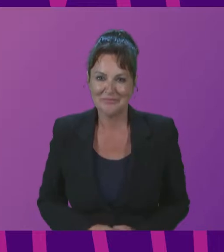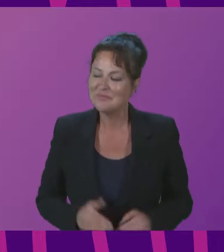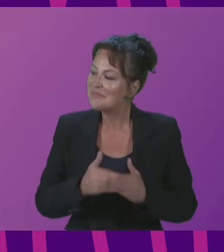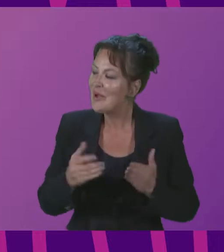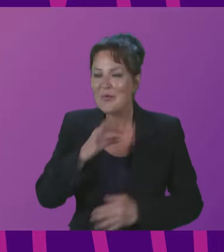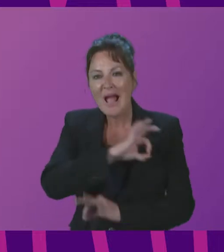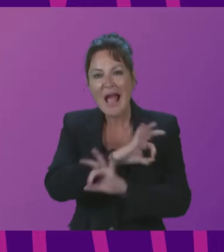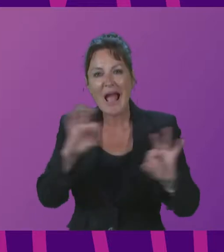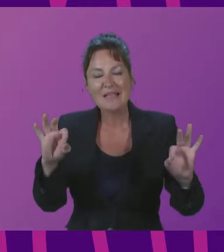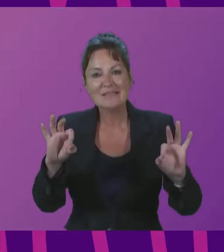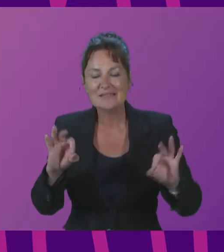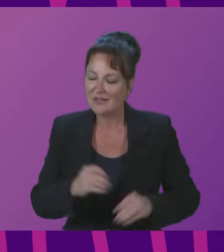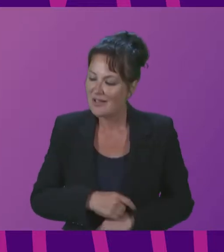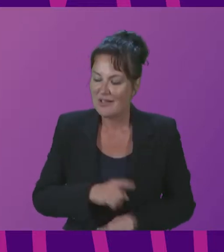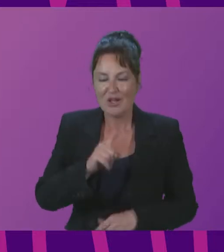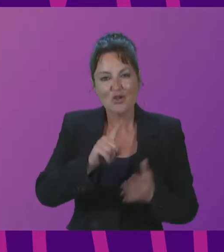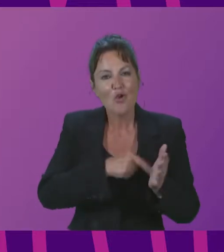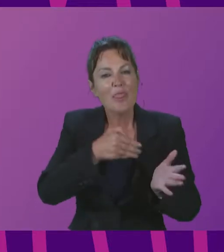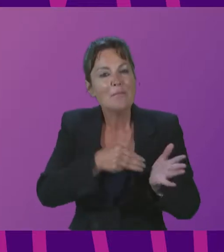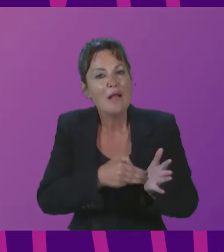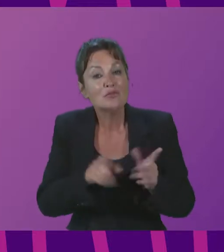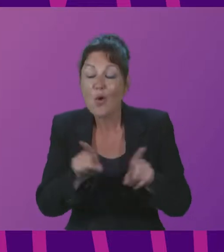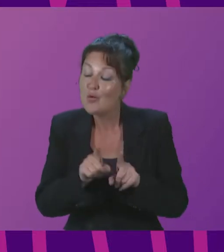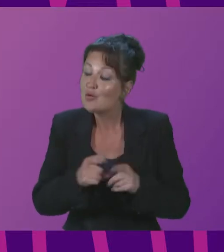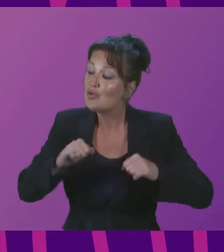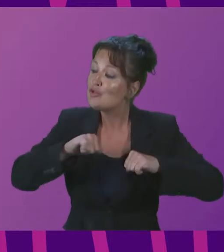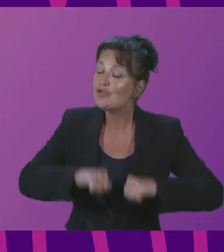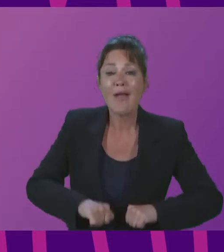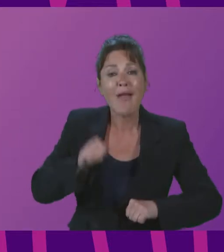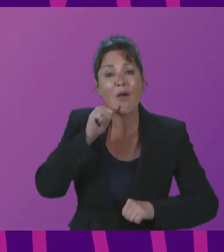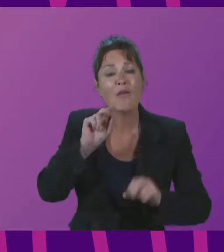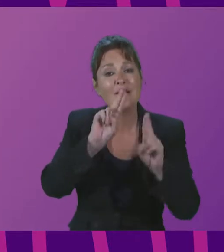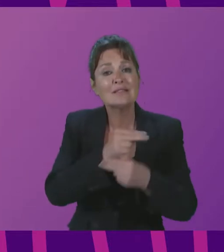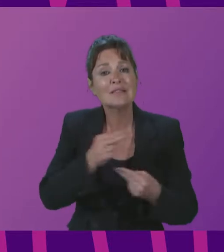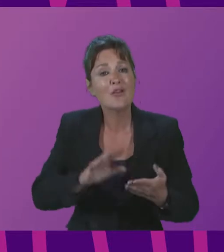and Andrew Wilson, Chair, Edinburgh International Culture Summit Foundation, to speak. Thank you.